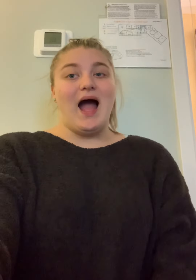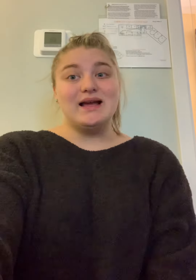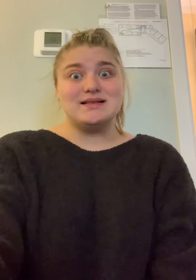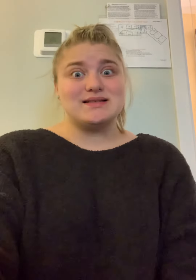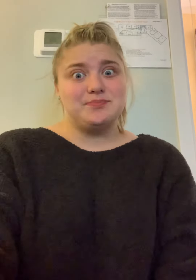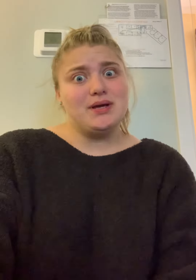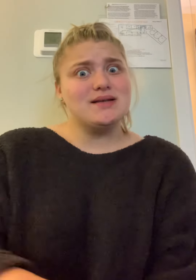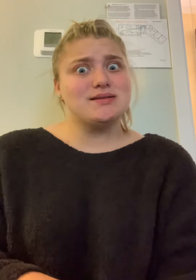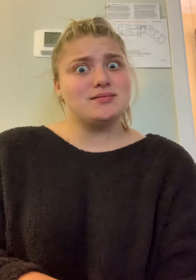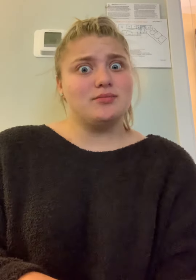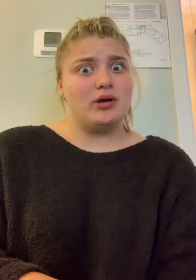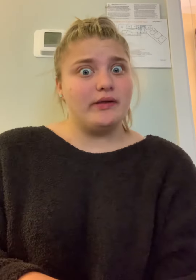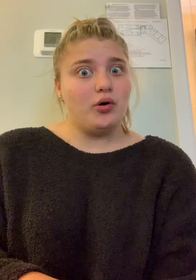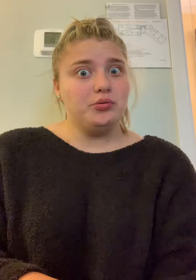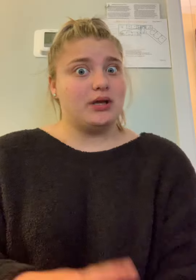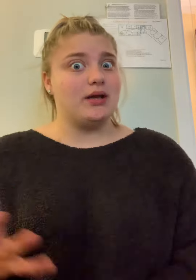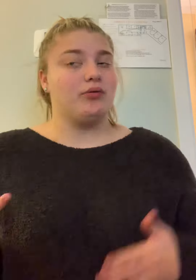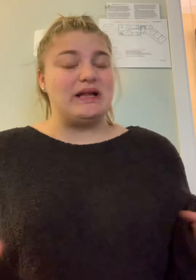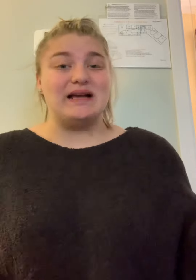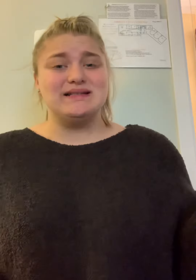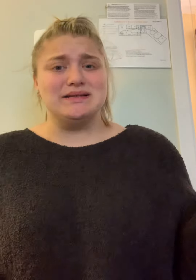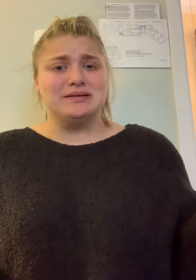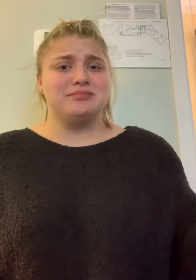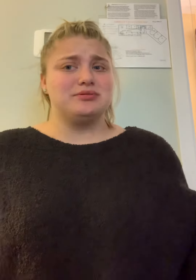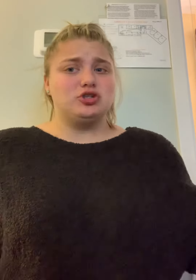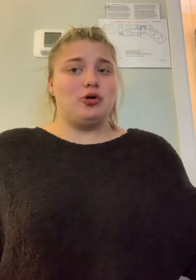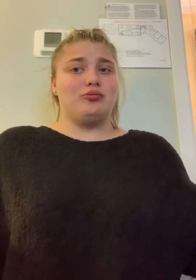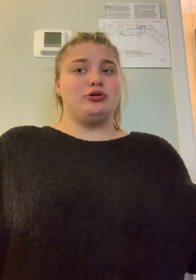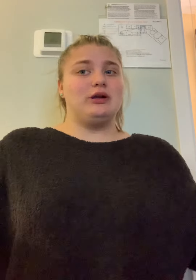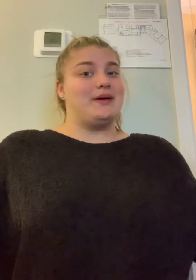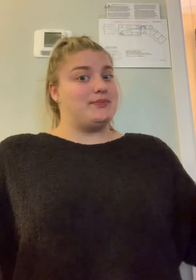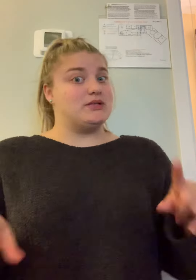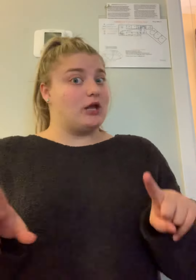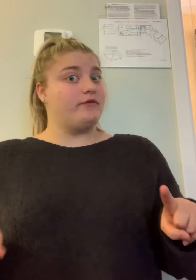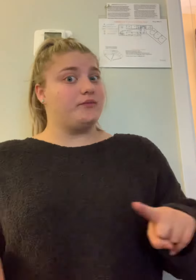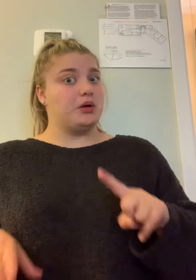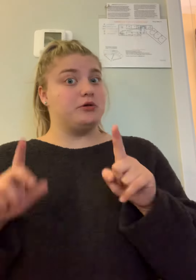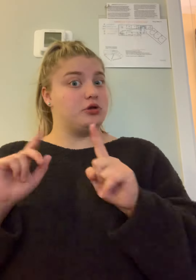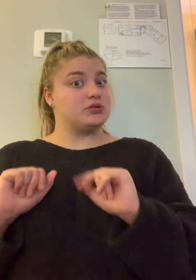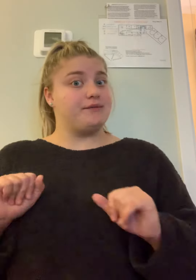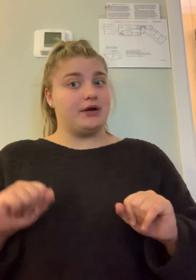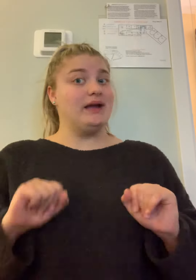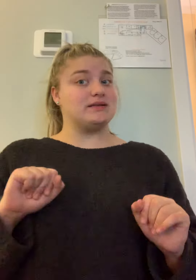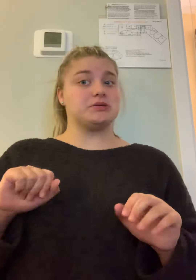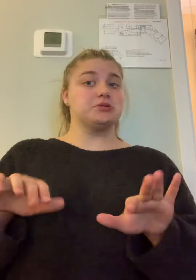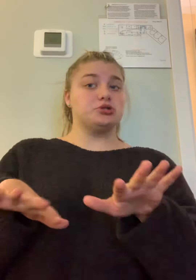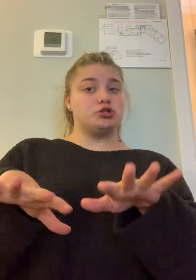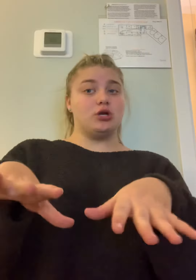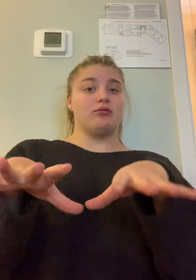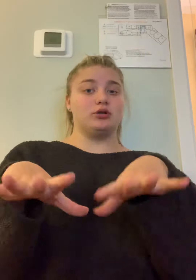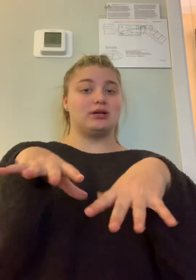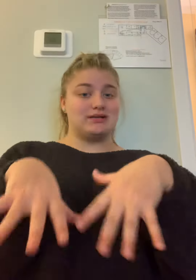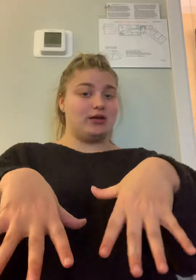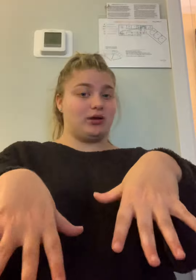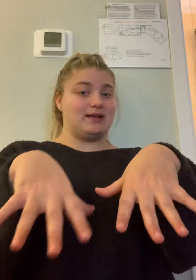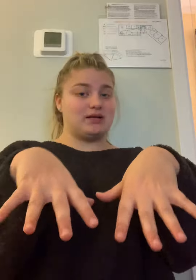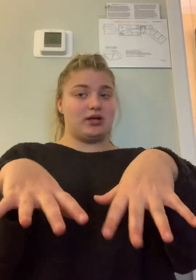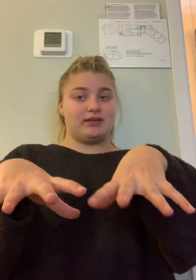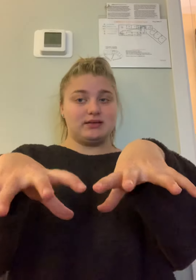Ice because in the cold it can get really icy so you need to be safe and no sign for ice. So you're going to take your hands out like this